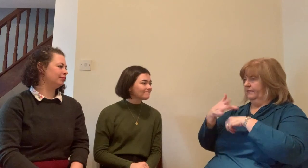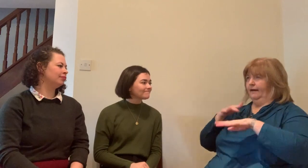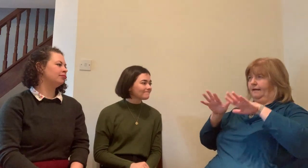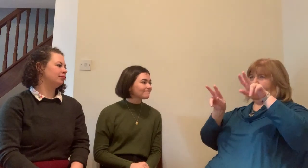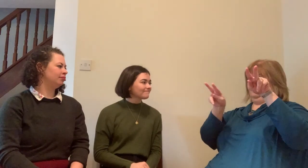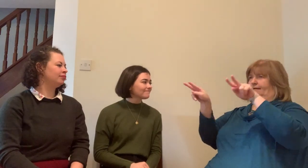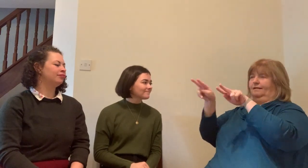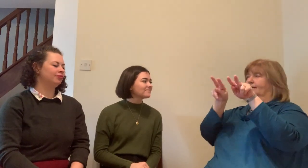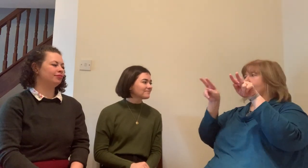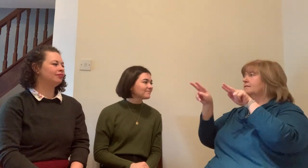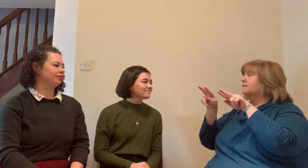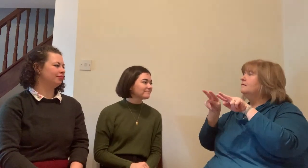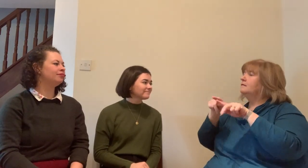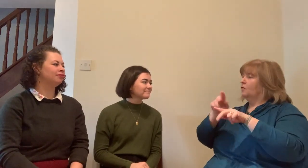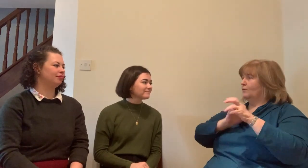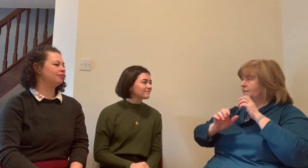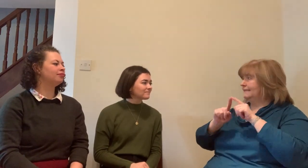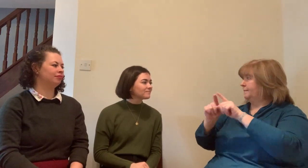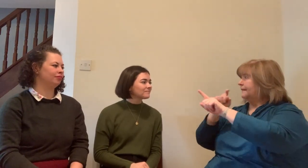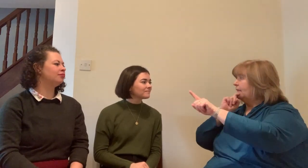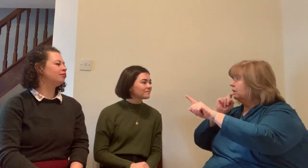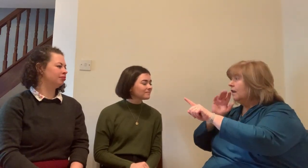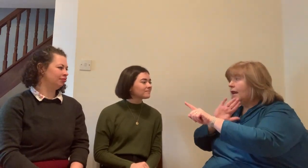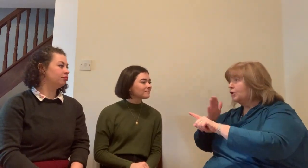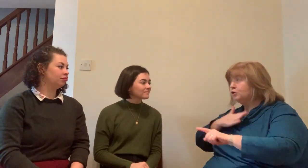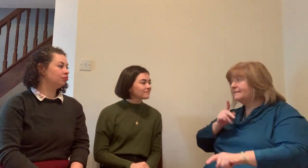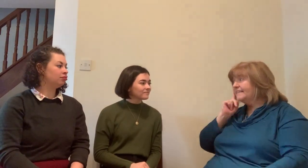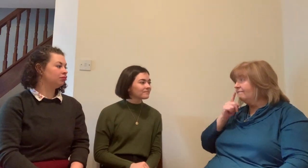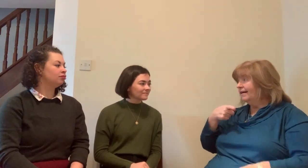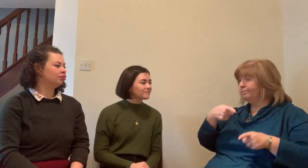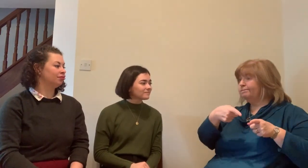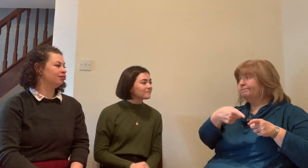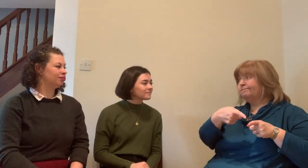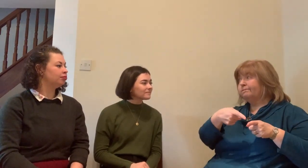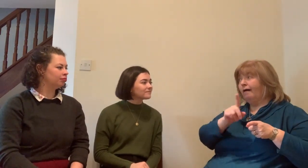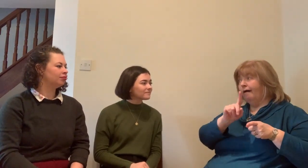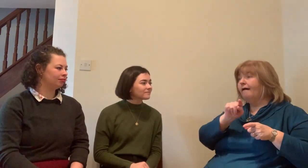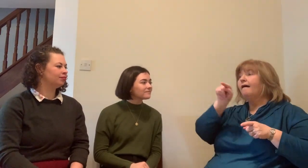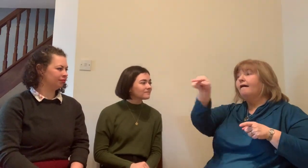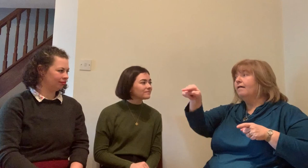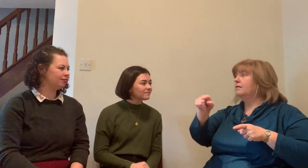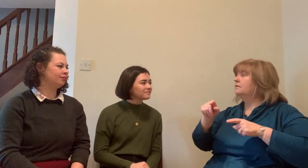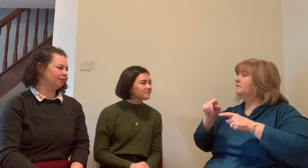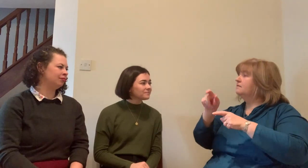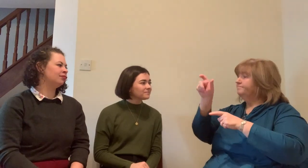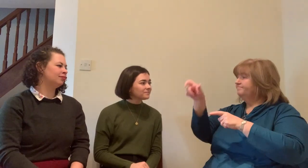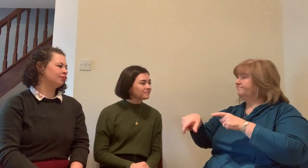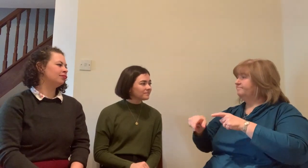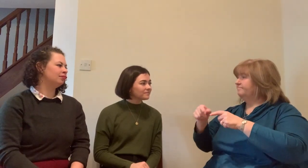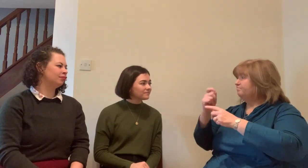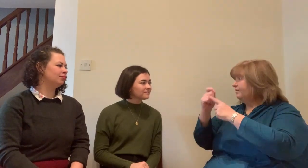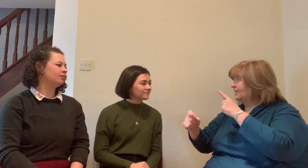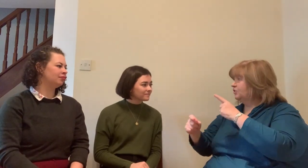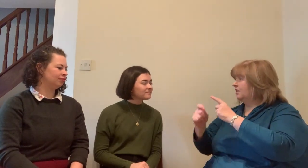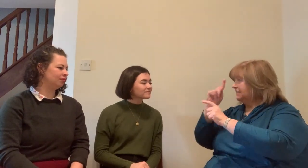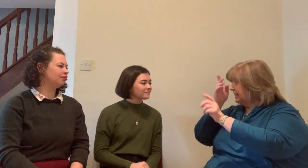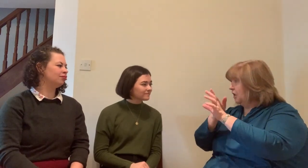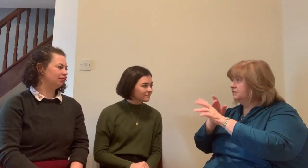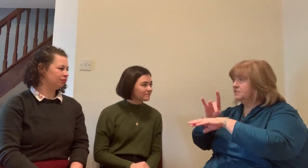that trust then is built you know what I mean on a stage by stage basis so if I attend a